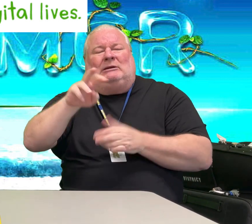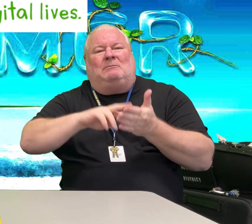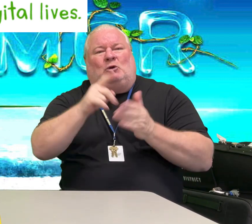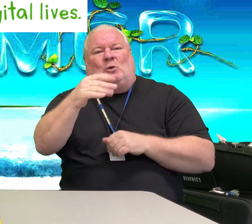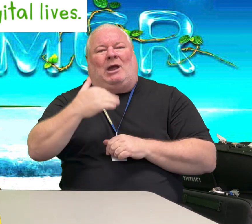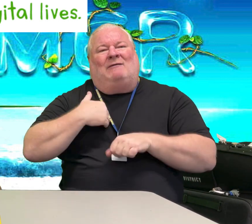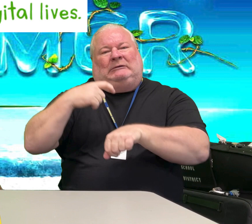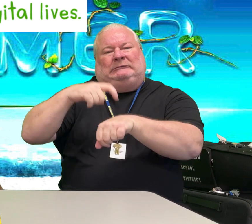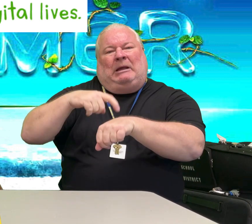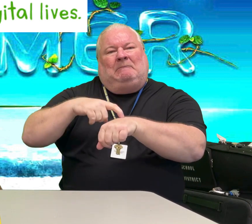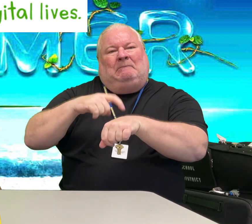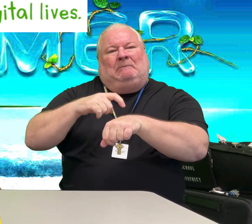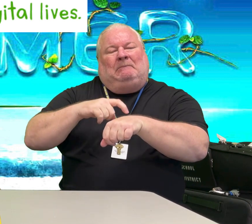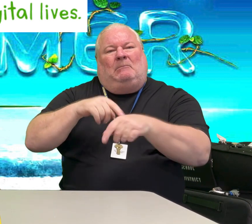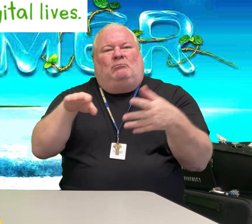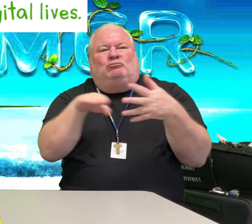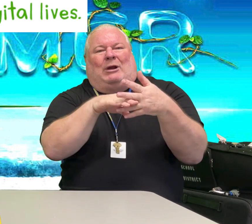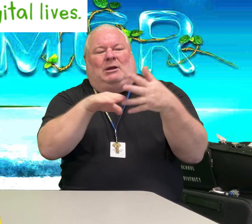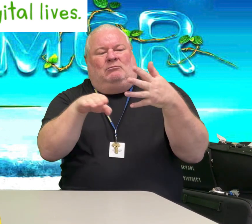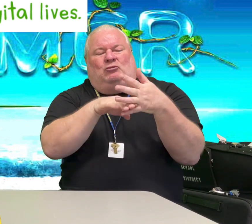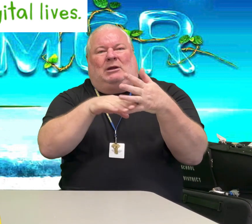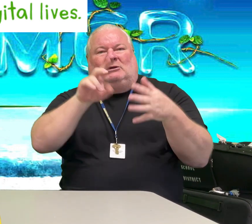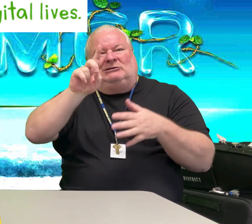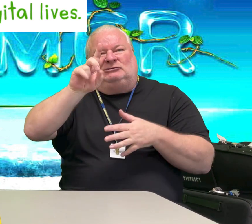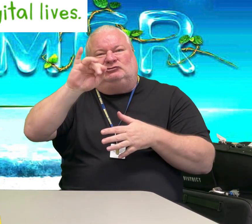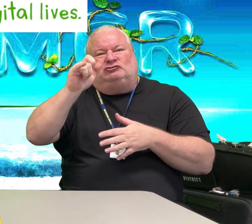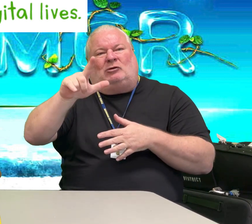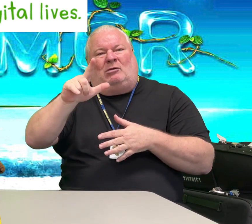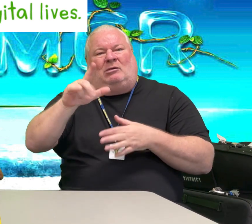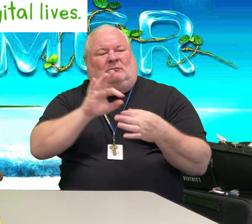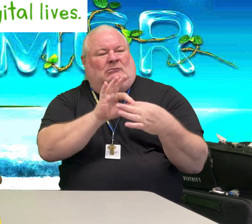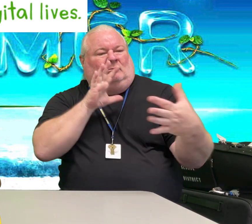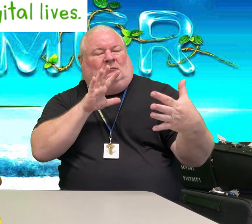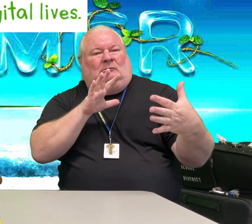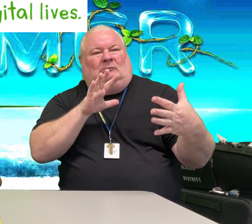digital breaks from all digital devices over your summer vacation.